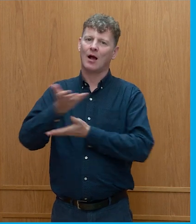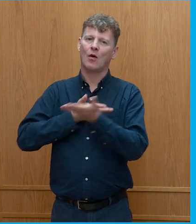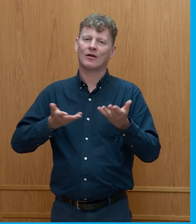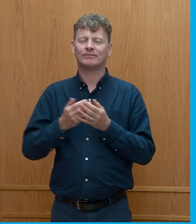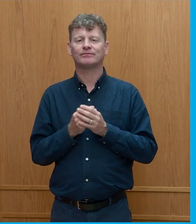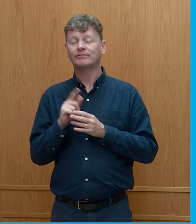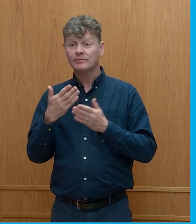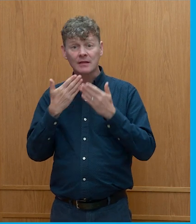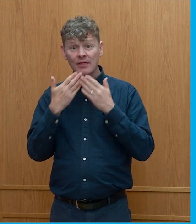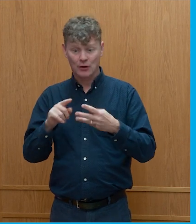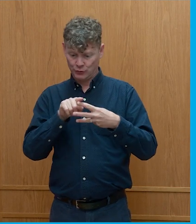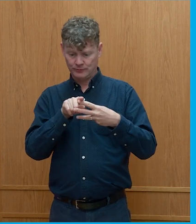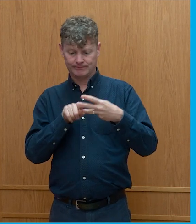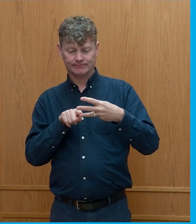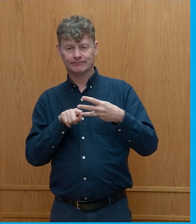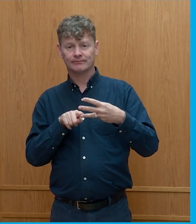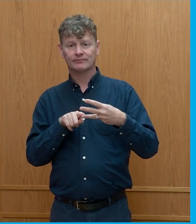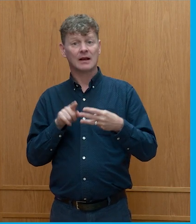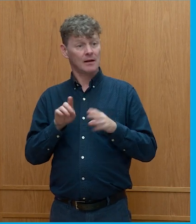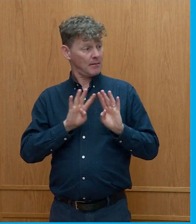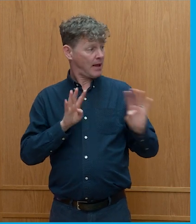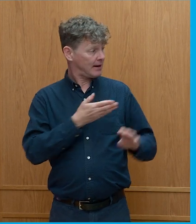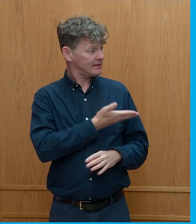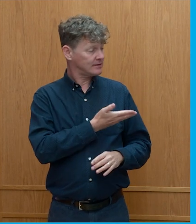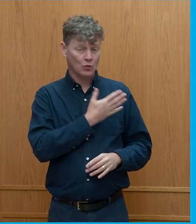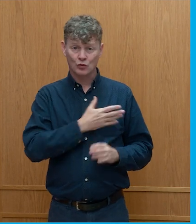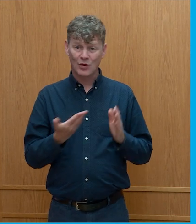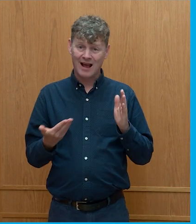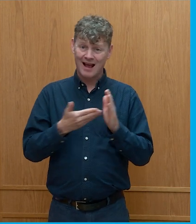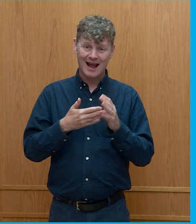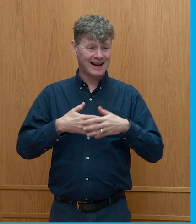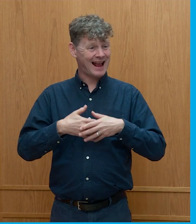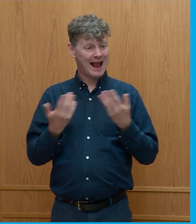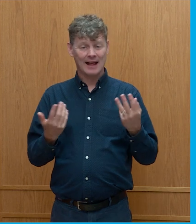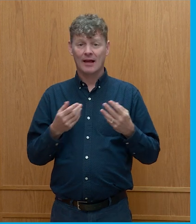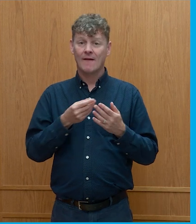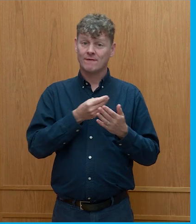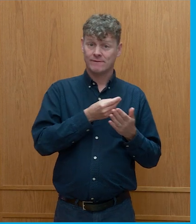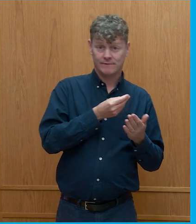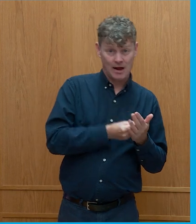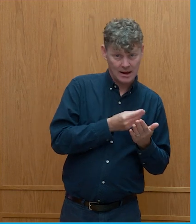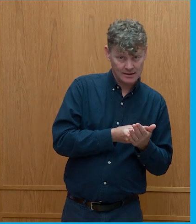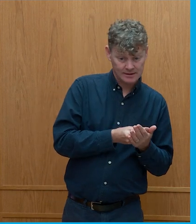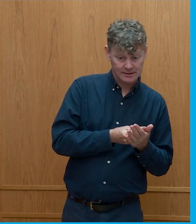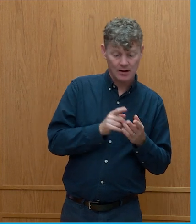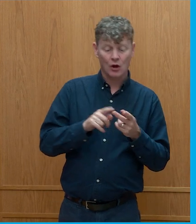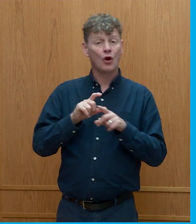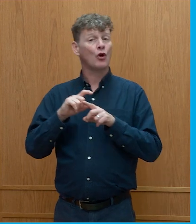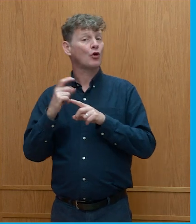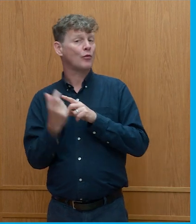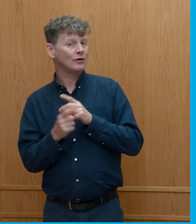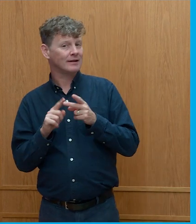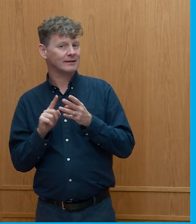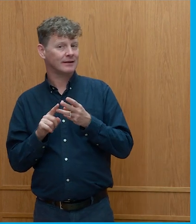for all of your contributions there um panelists do you want to add anything on finance community and political